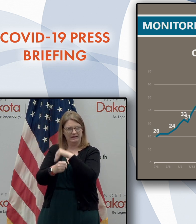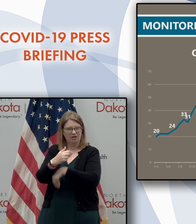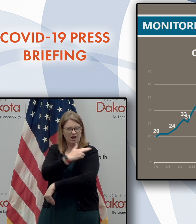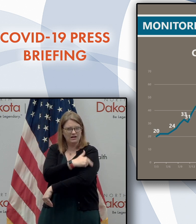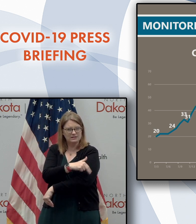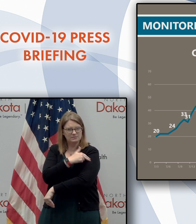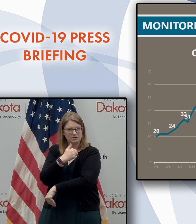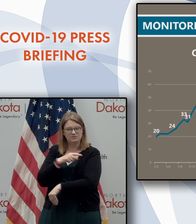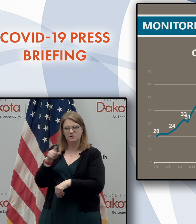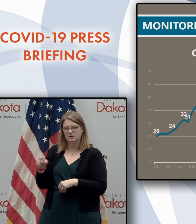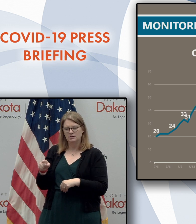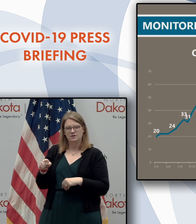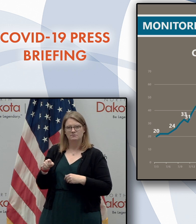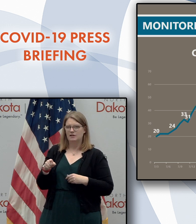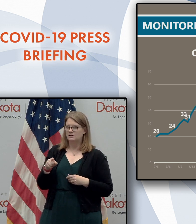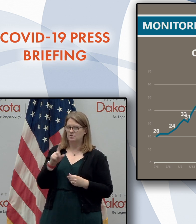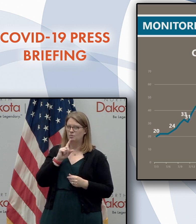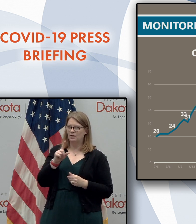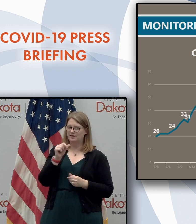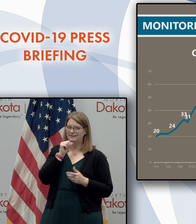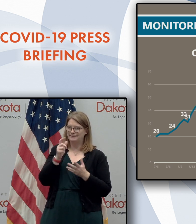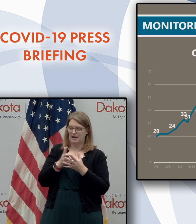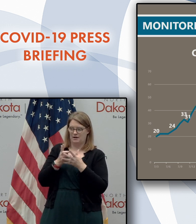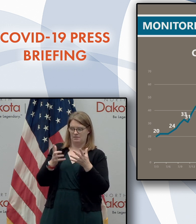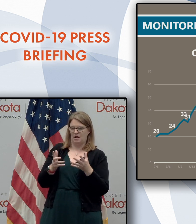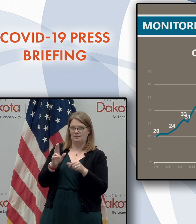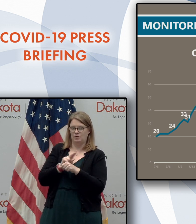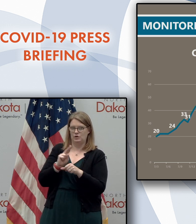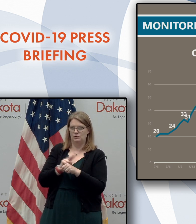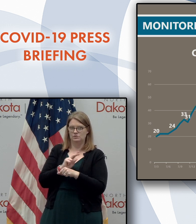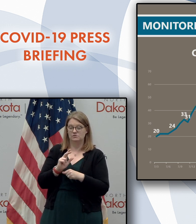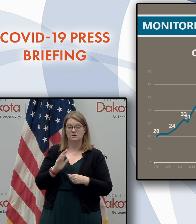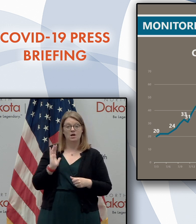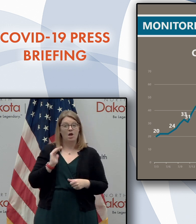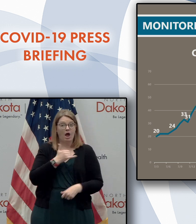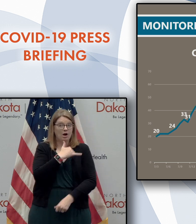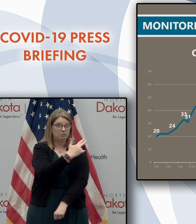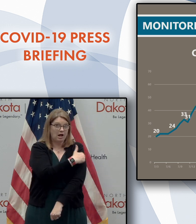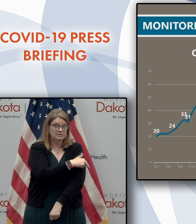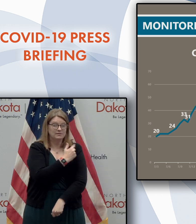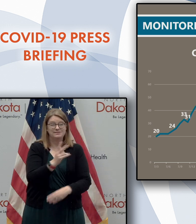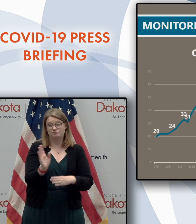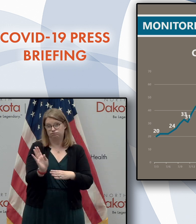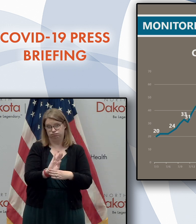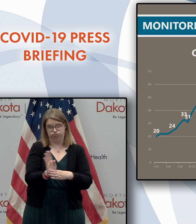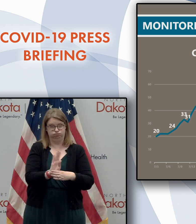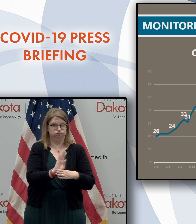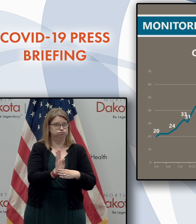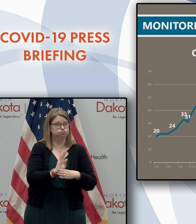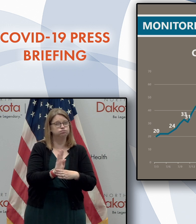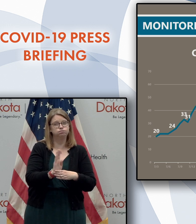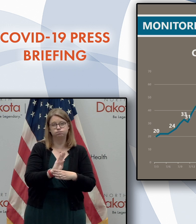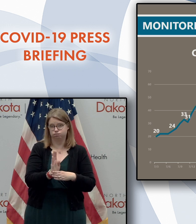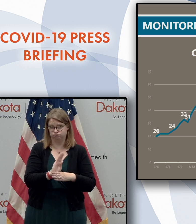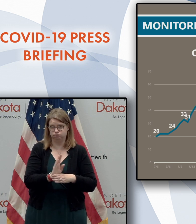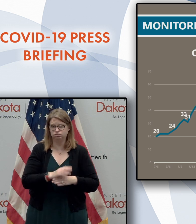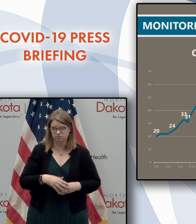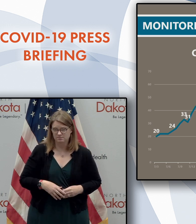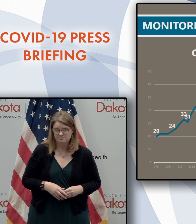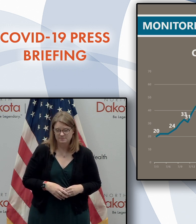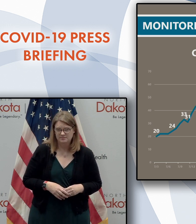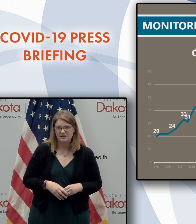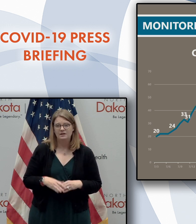percentage of our hospital capacity going towards COVID. Our hospitals are very busy. And some of them are are